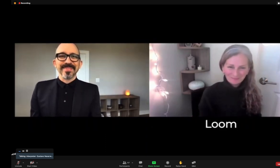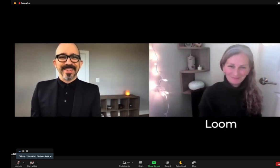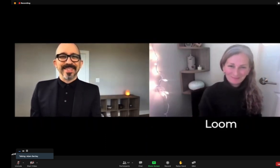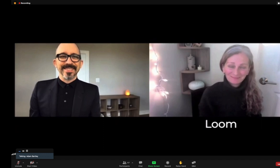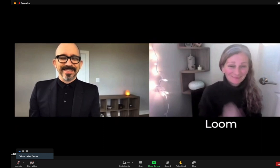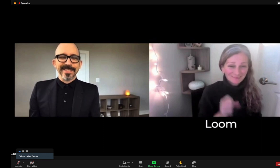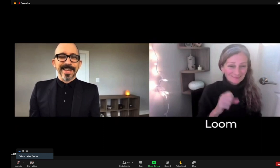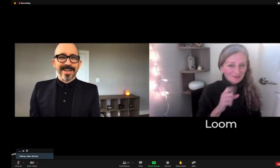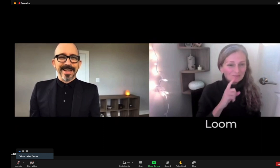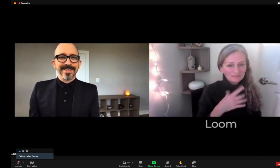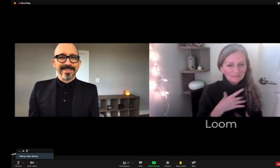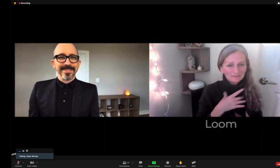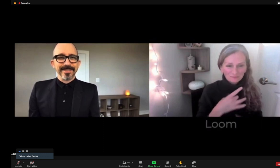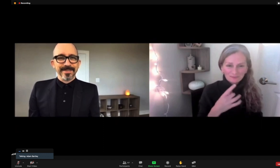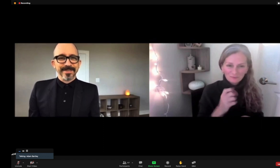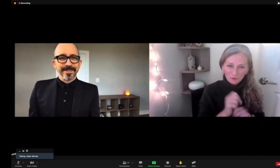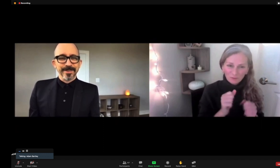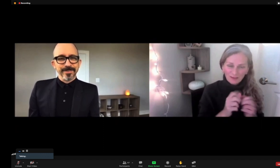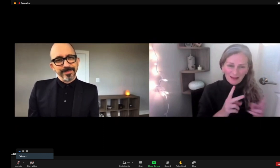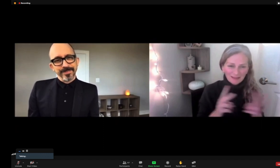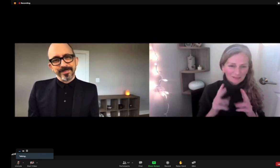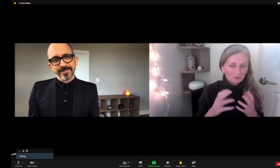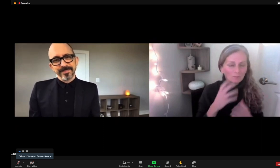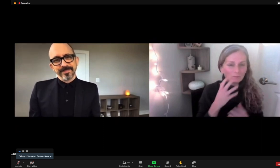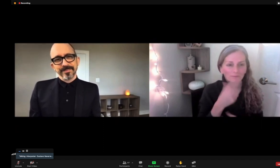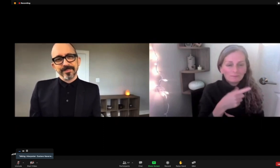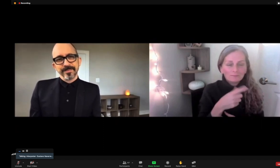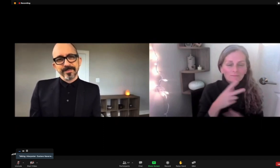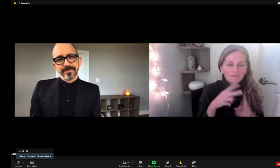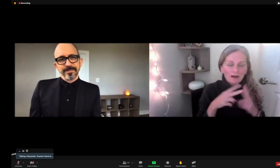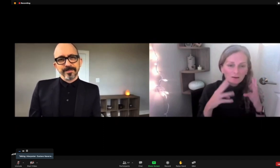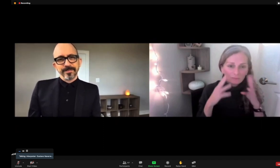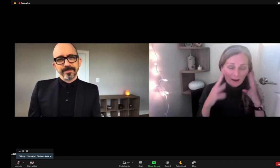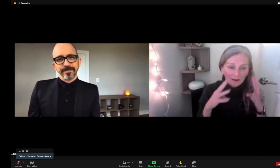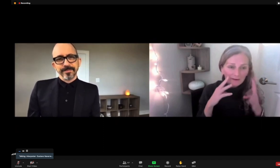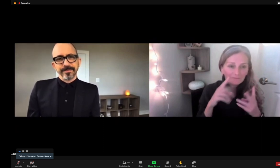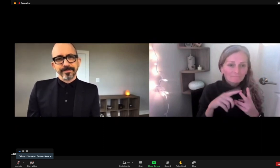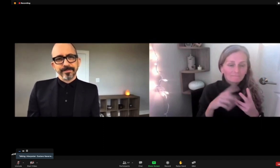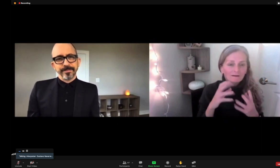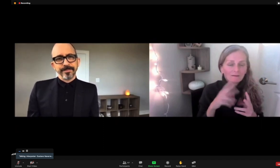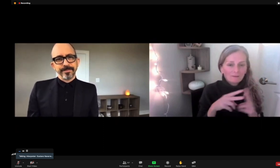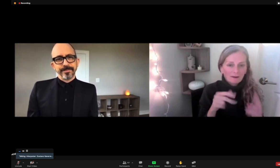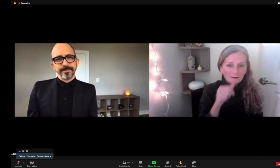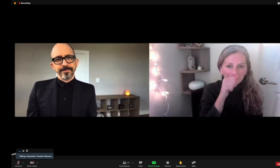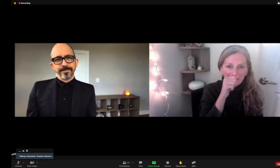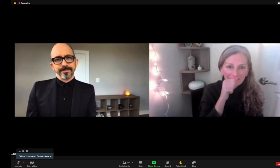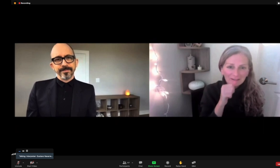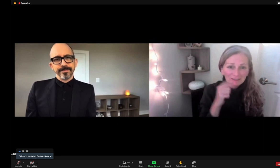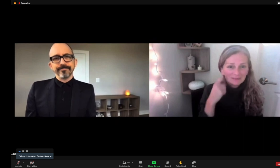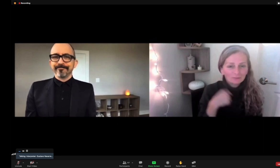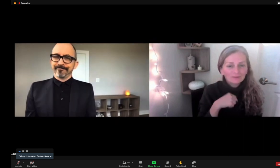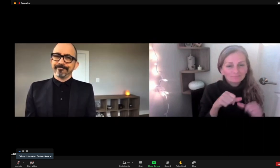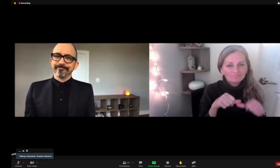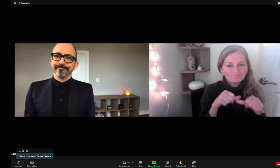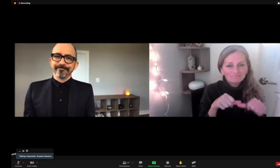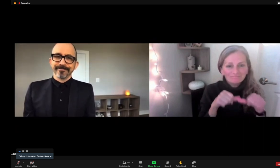Loom. Yes. Yeah. was very interesting working with the editor. They are so creative, so patient,